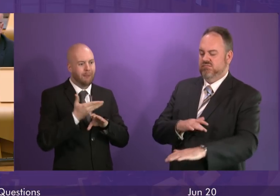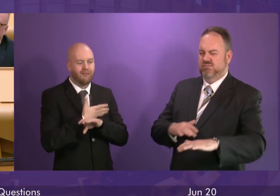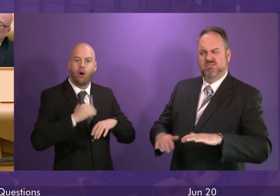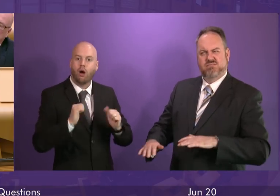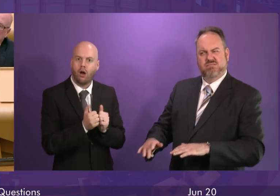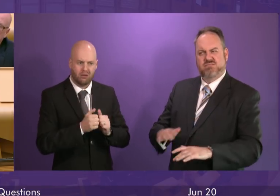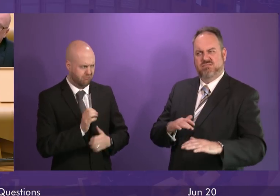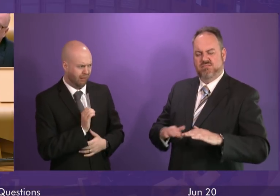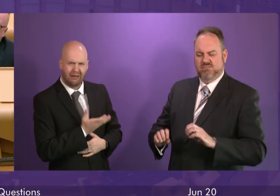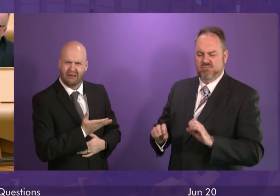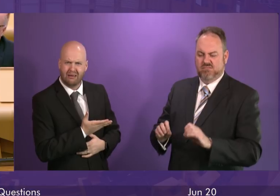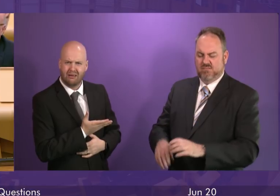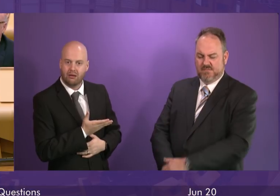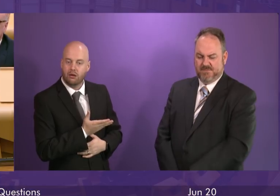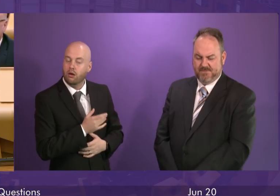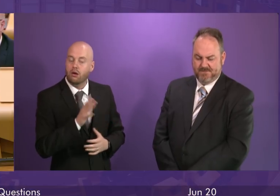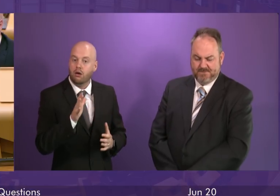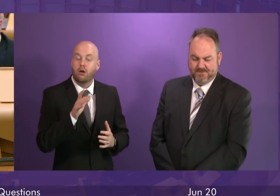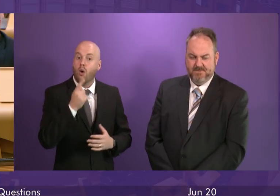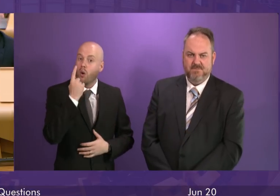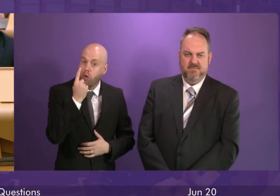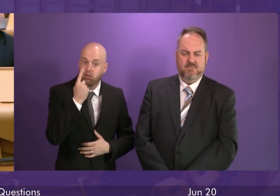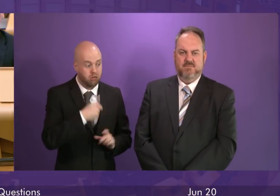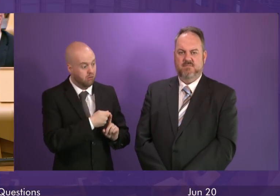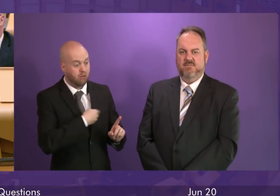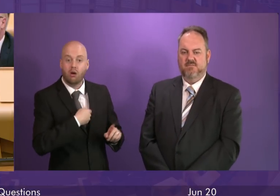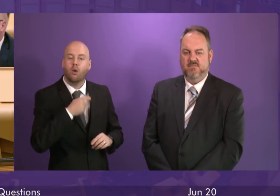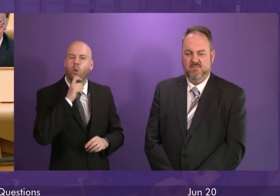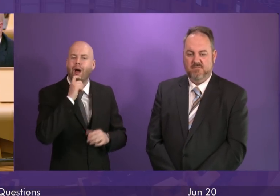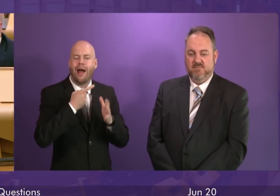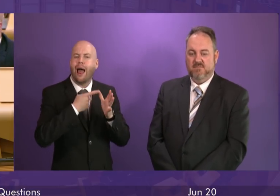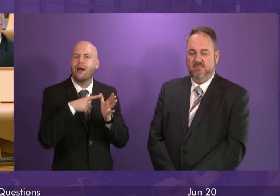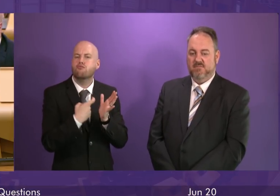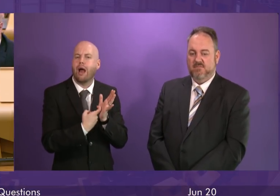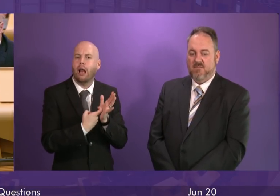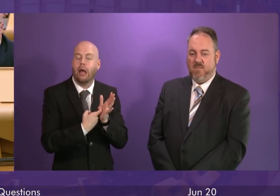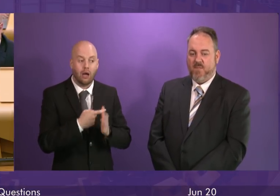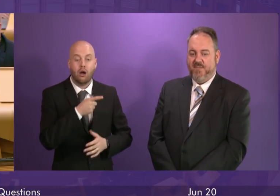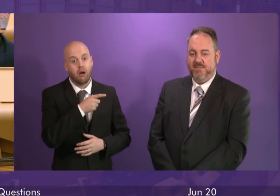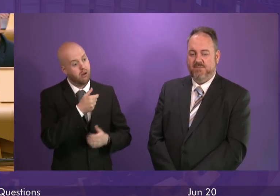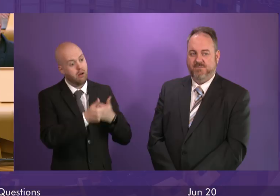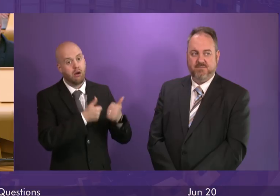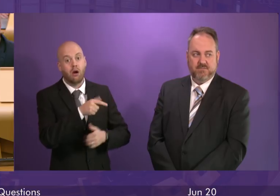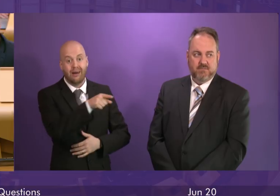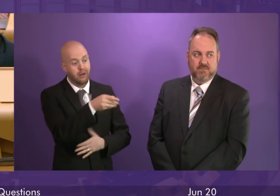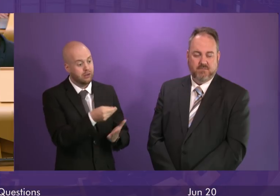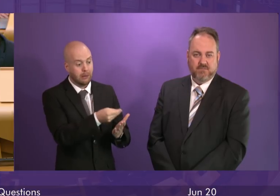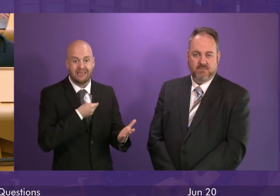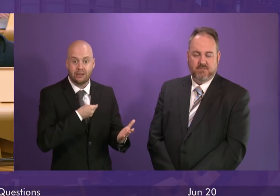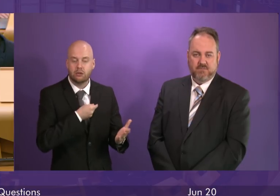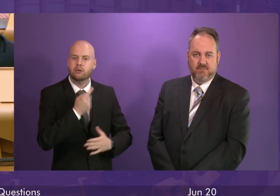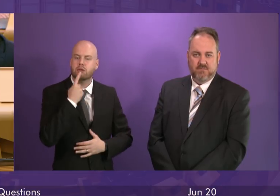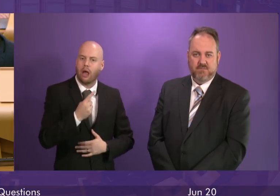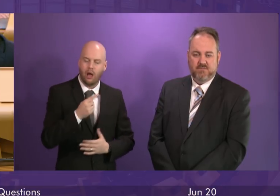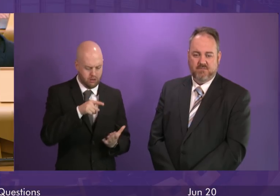that was made to the Finance Secretary was from Alec Rowley to his credit he made a submission and he suggested